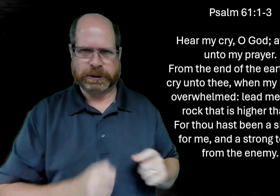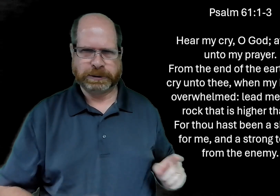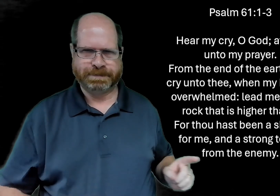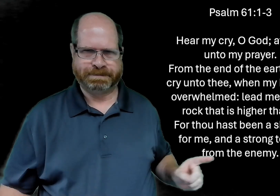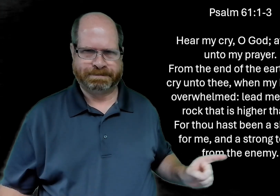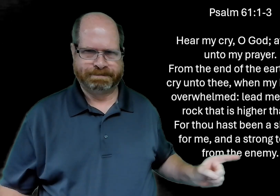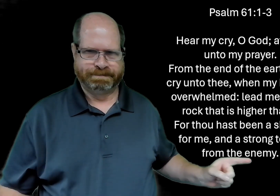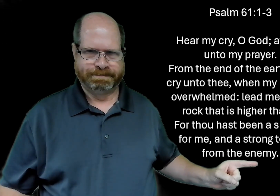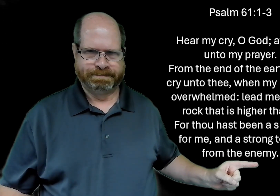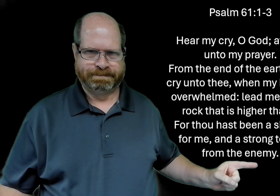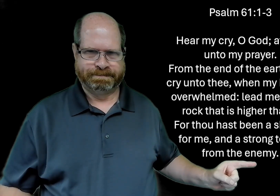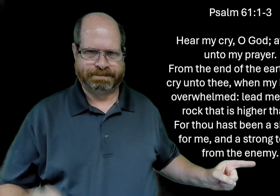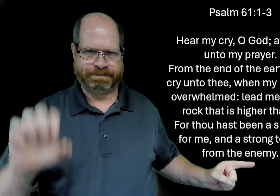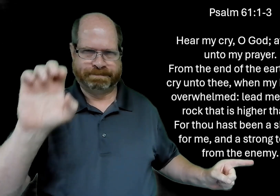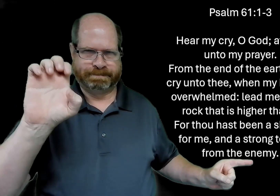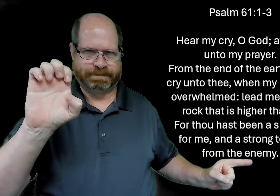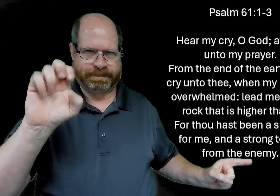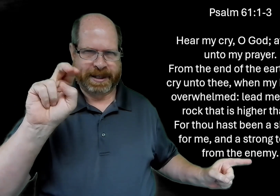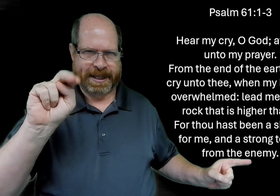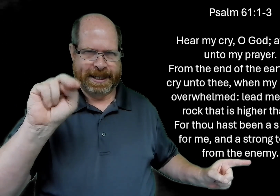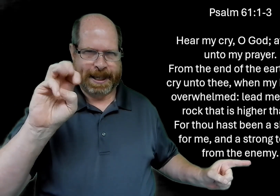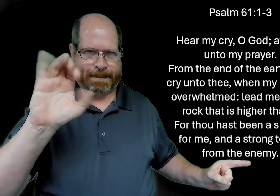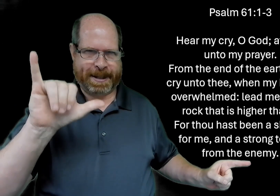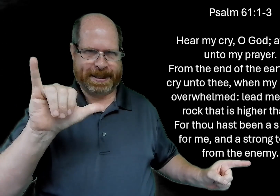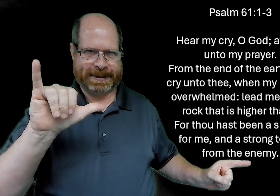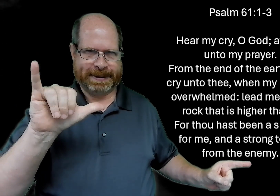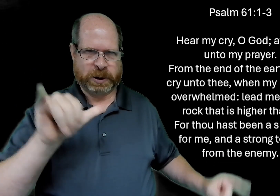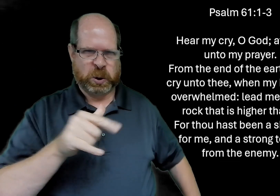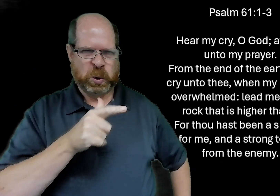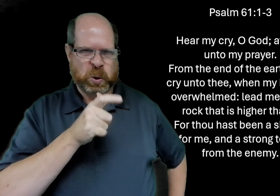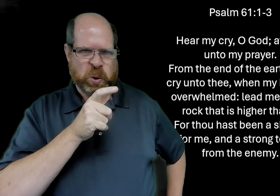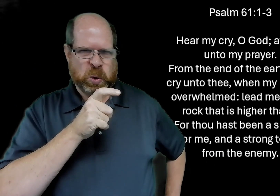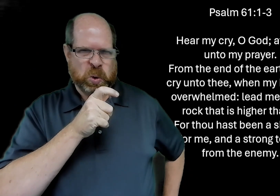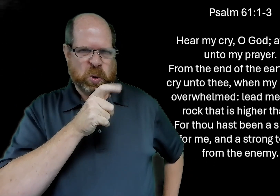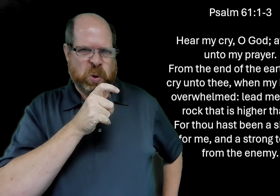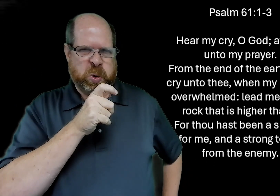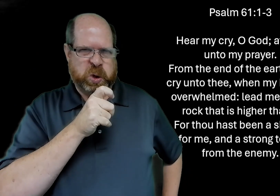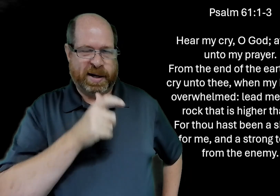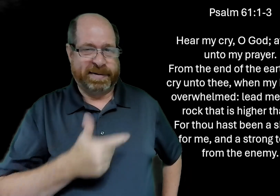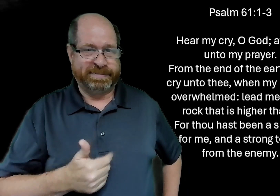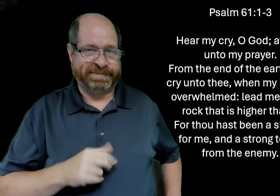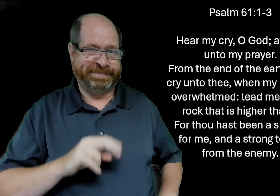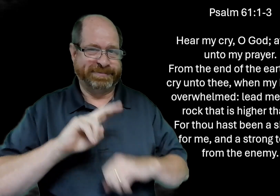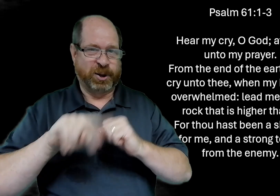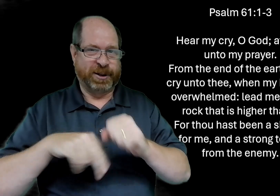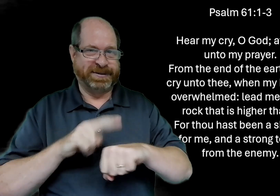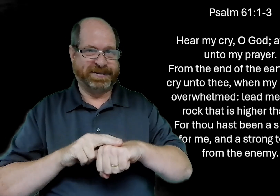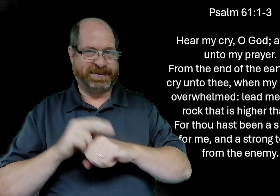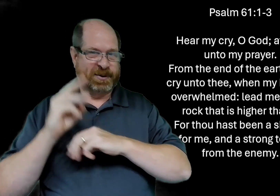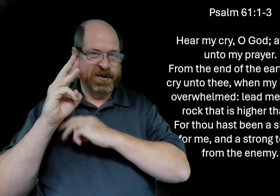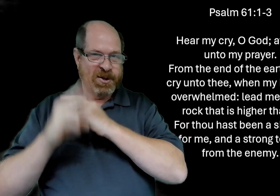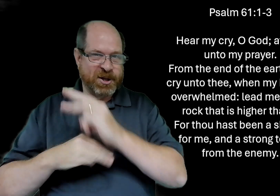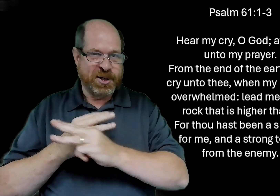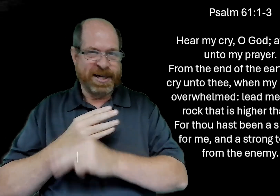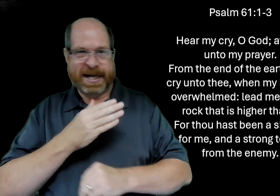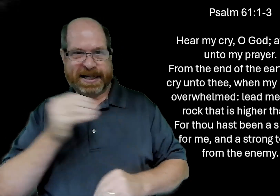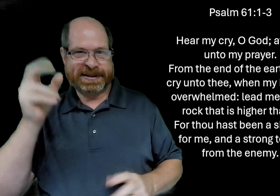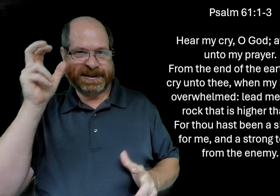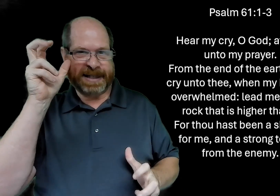look here the enemy who is that of course the